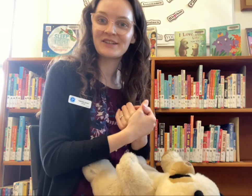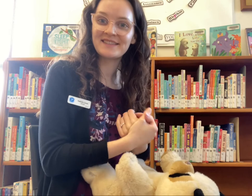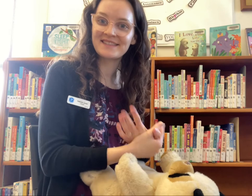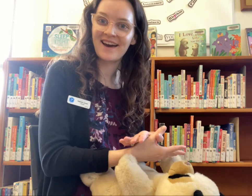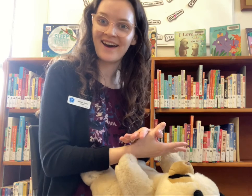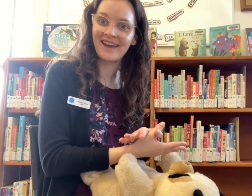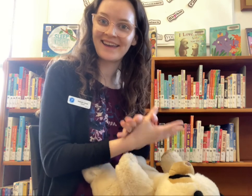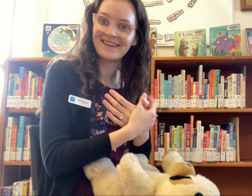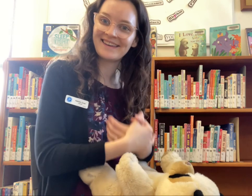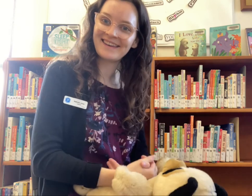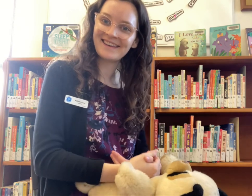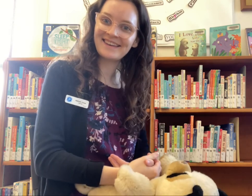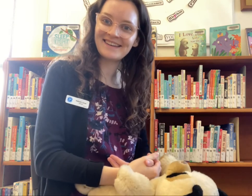sky. Good!